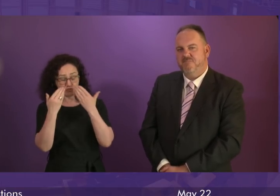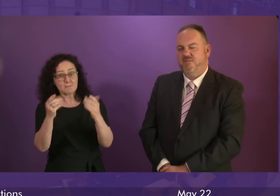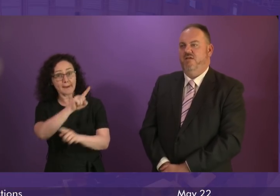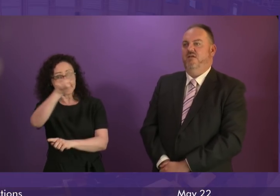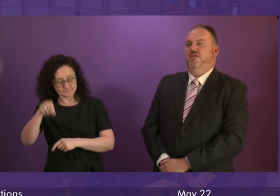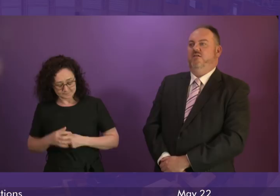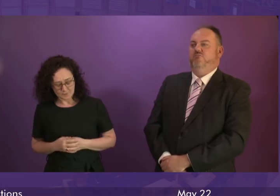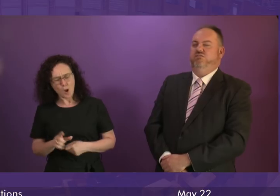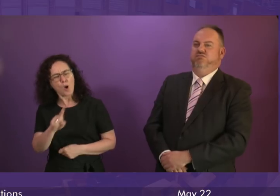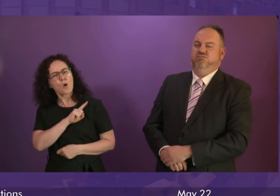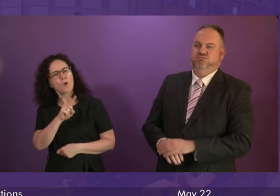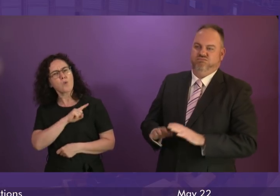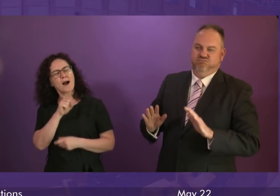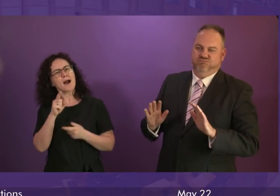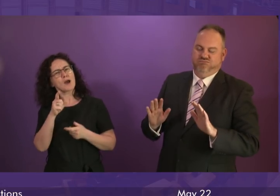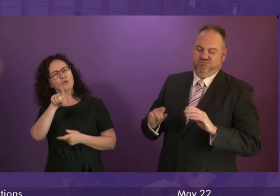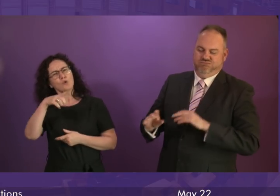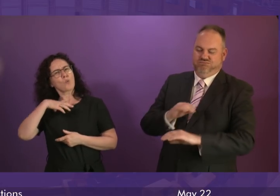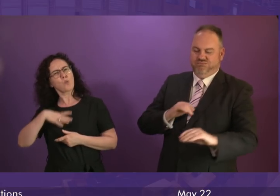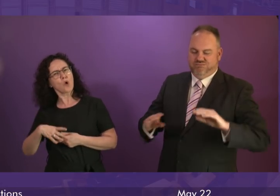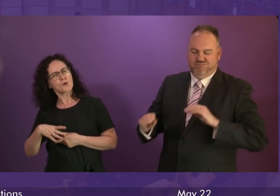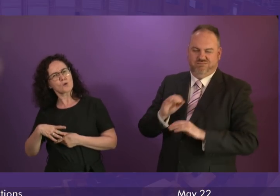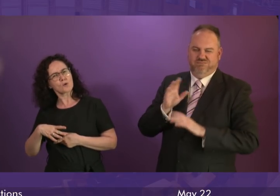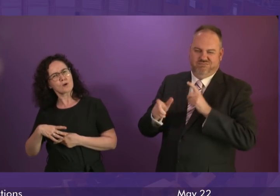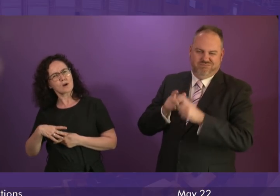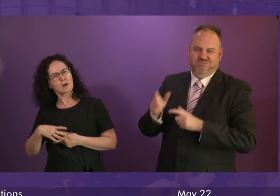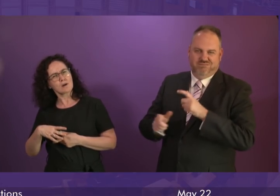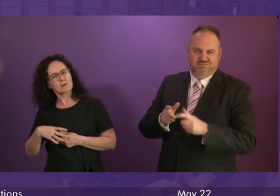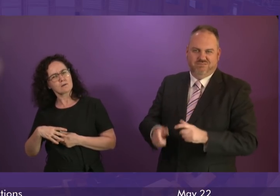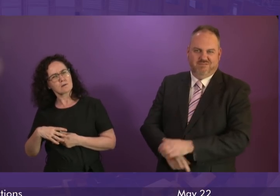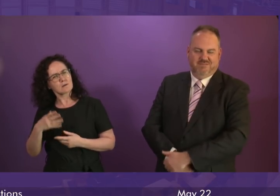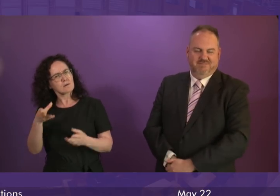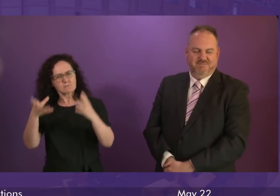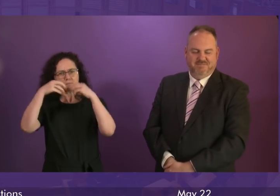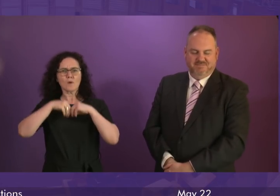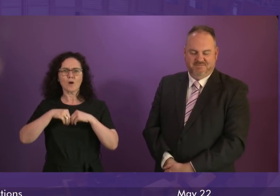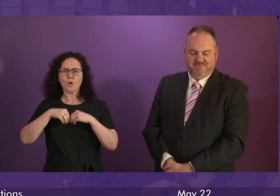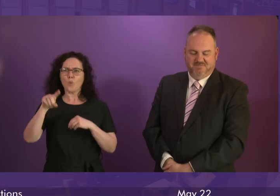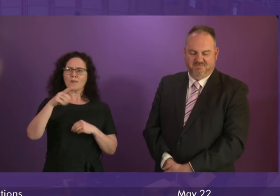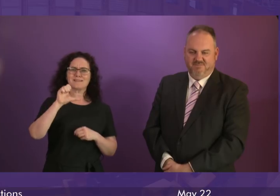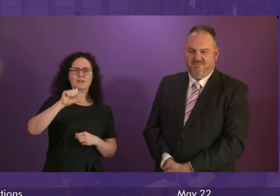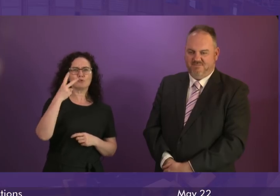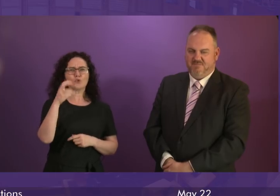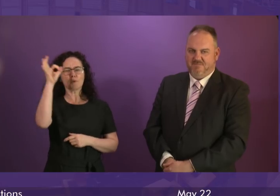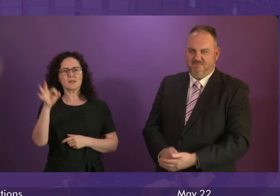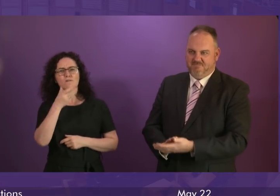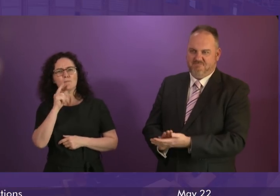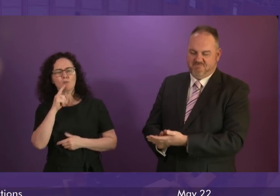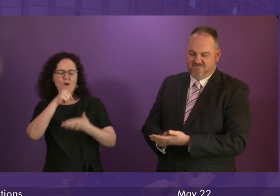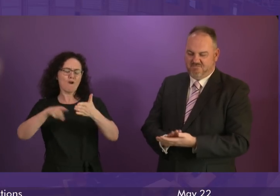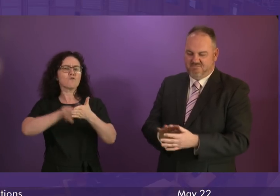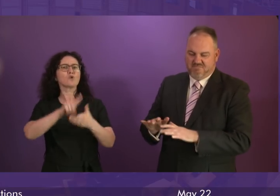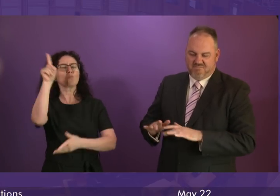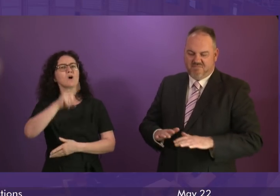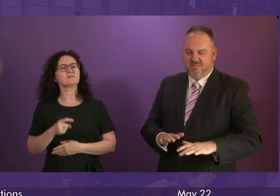it that she does not want the view of 62% of people in Scotland who voted to remain in